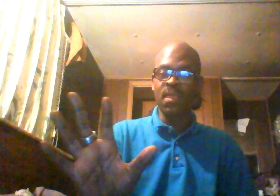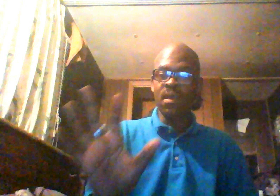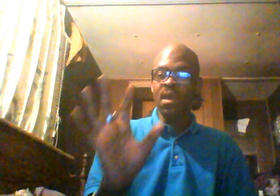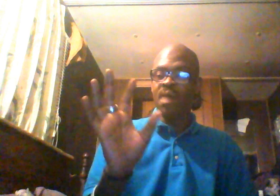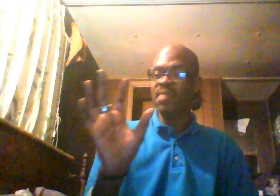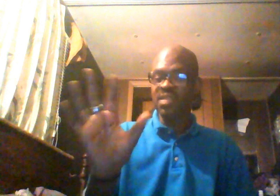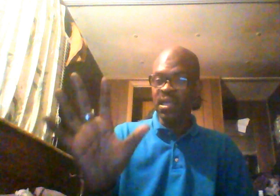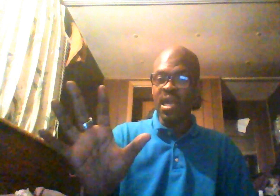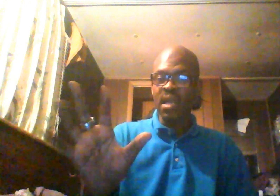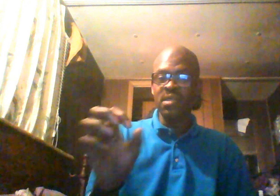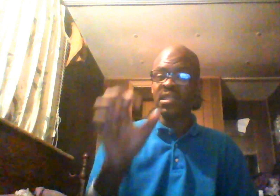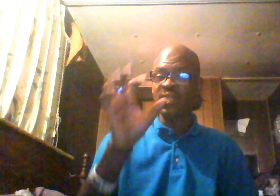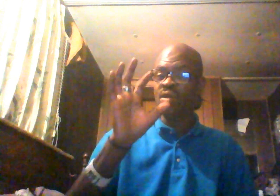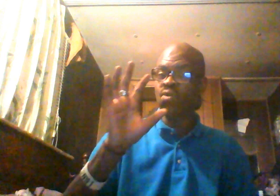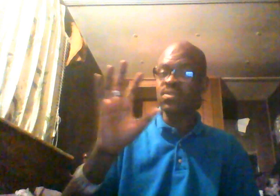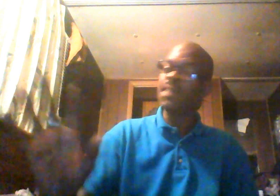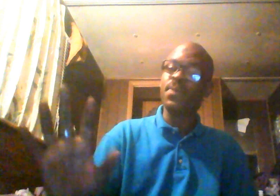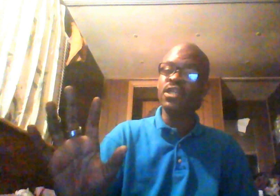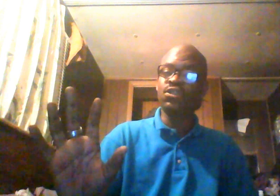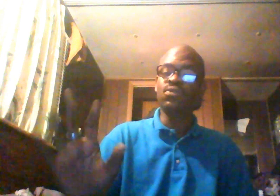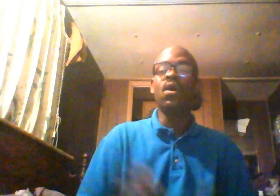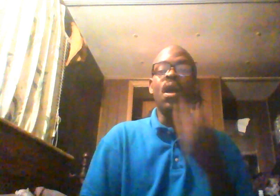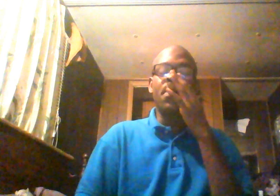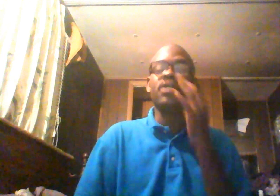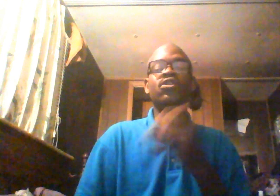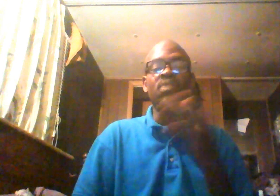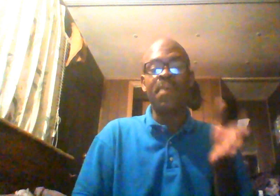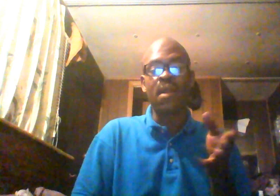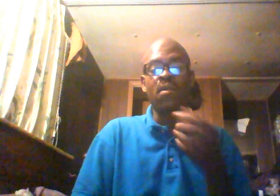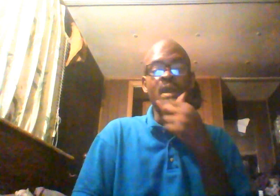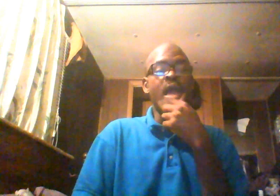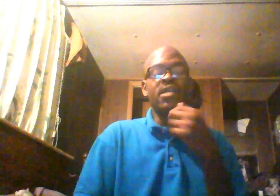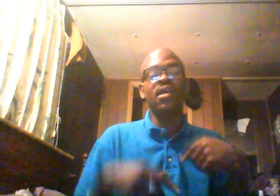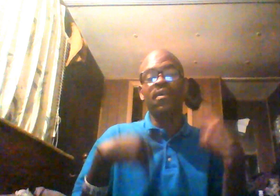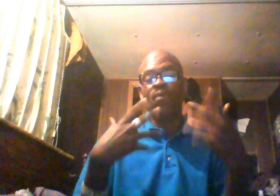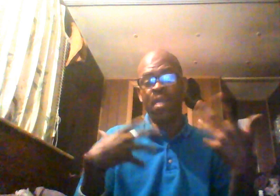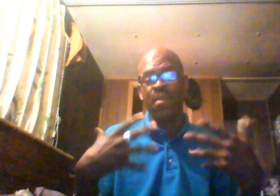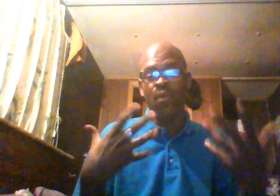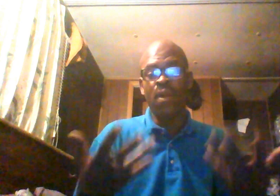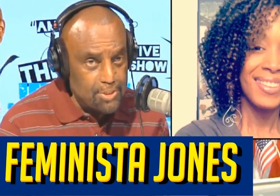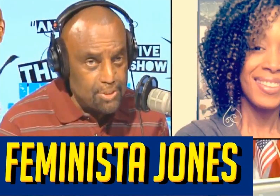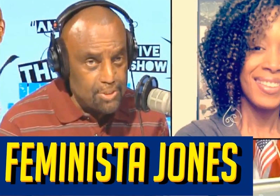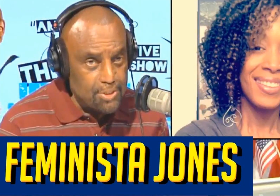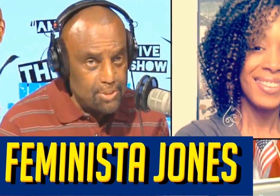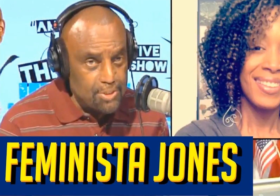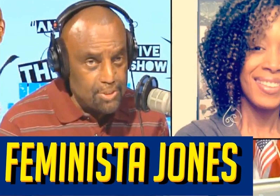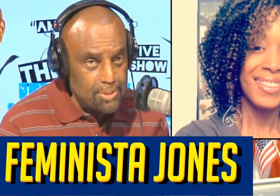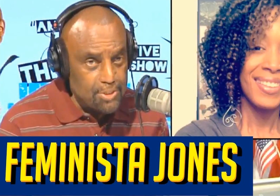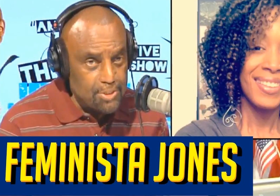I'm not saying that because I think that's a whole separate issue, but it shows a pattern. Instead of the white men going after a black